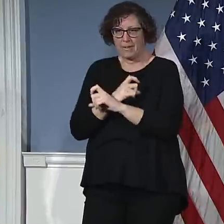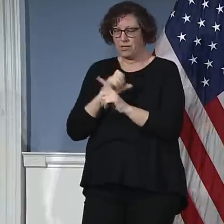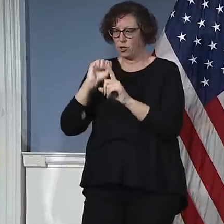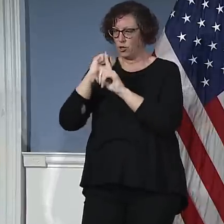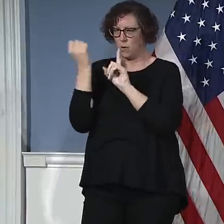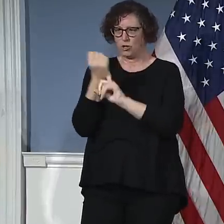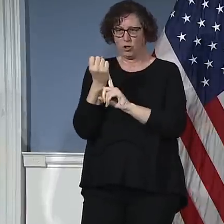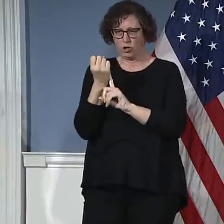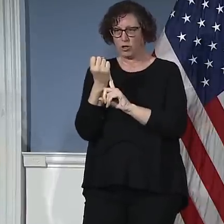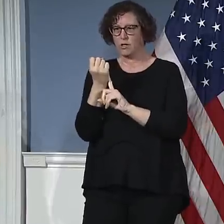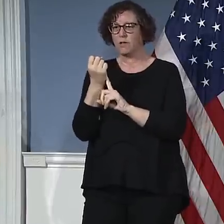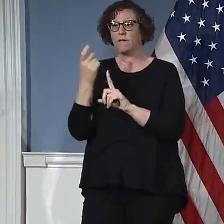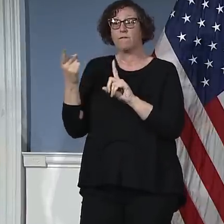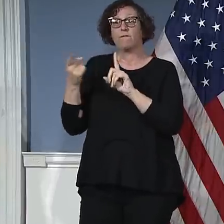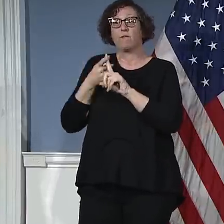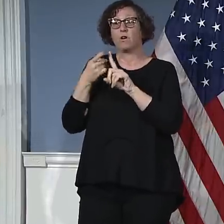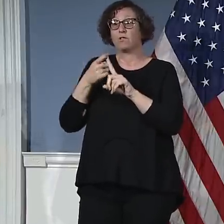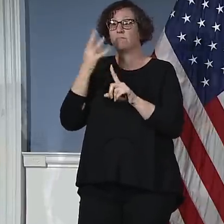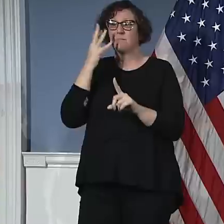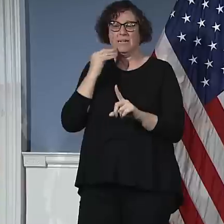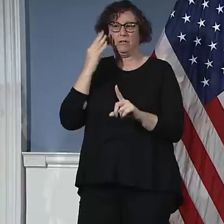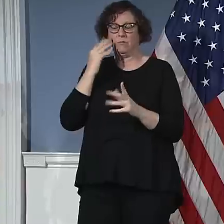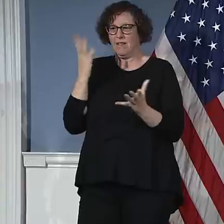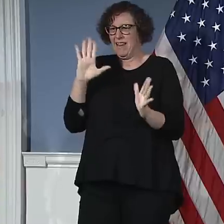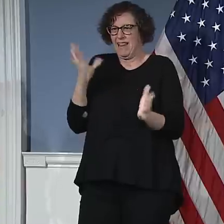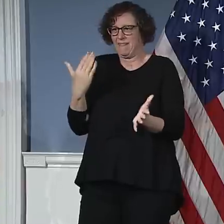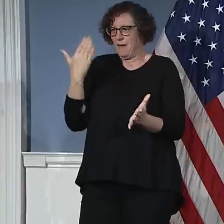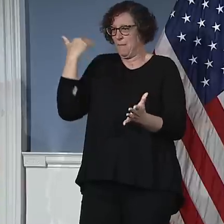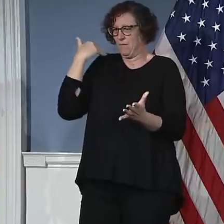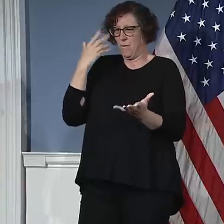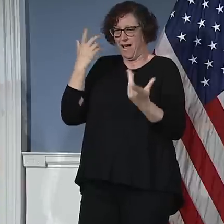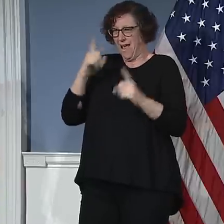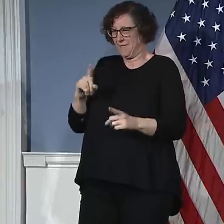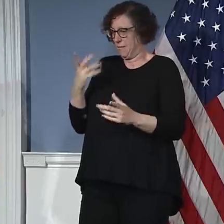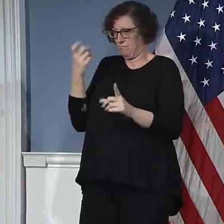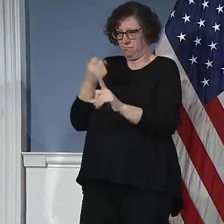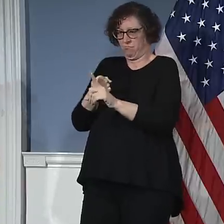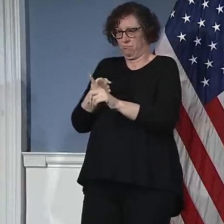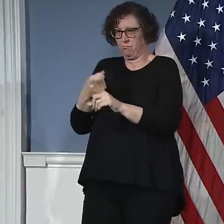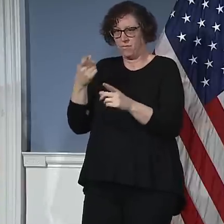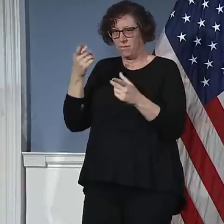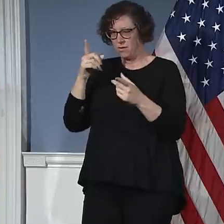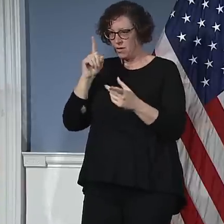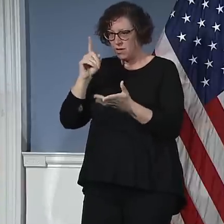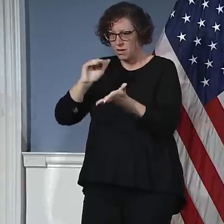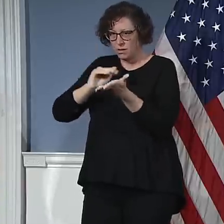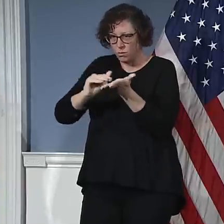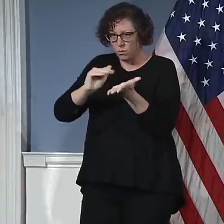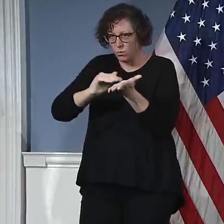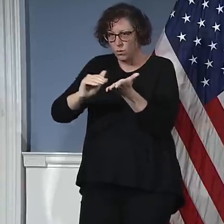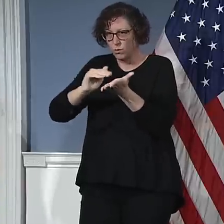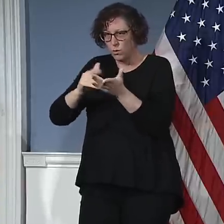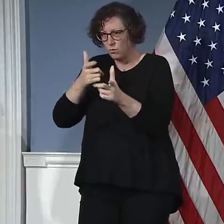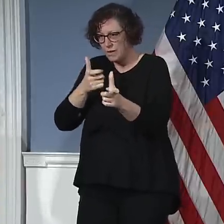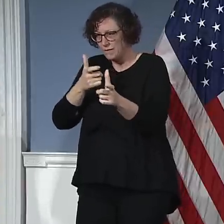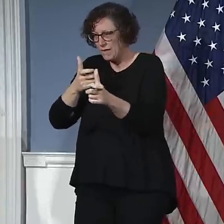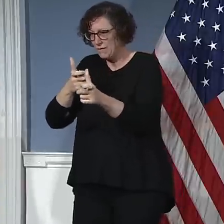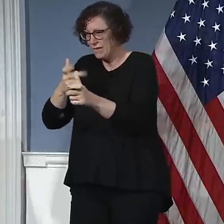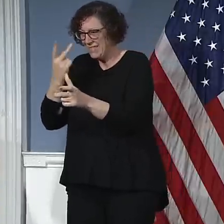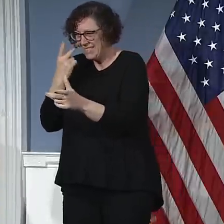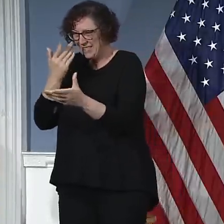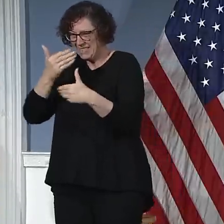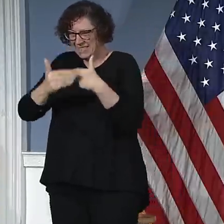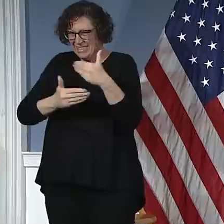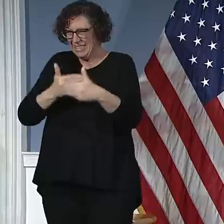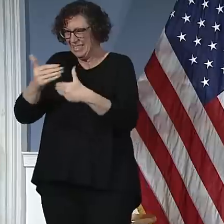to all the input. I spoke to the commissioner in detail earlier this morning. We're making these decisions in an entirely new atmosphere. So the commissioner will